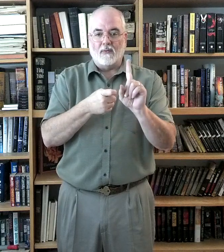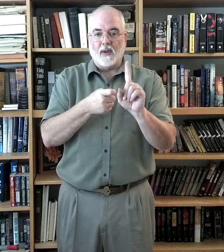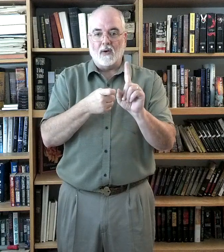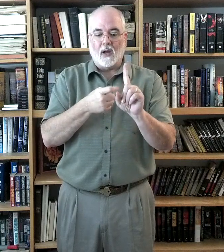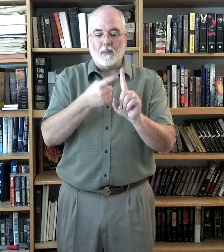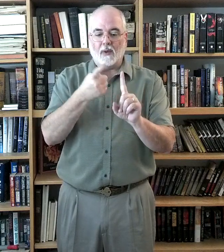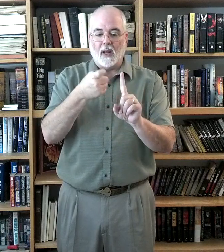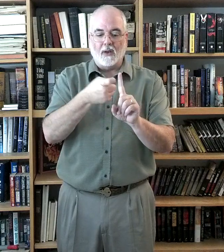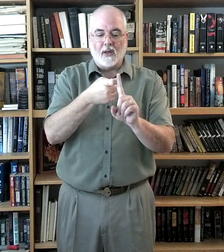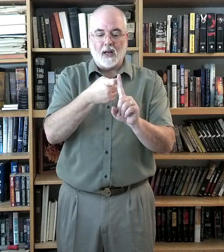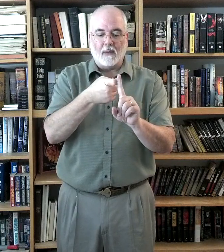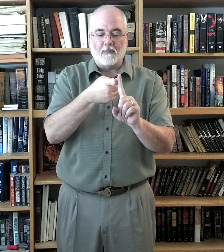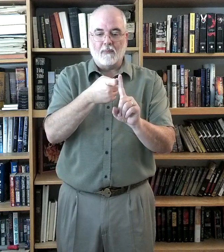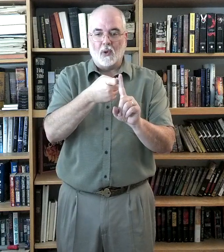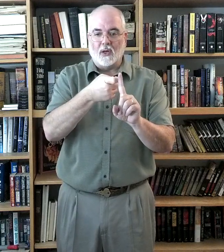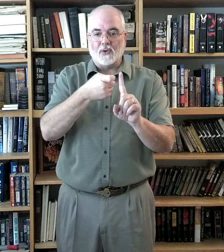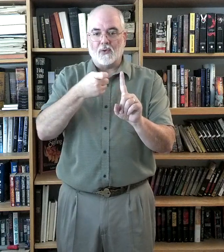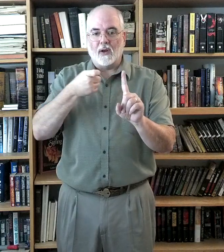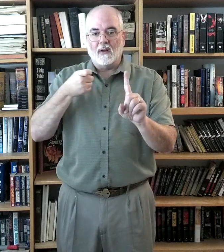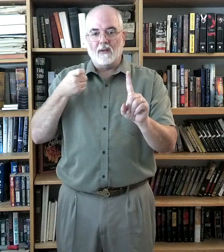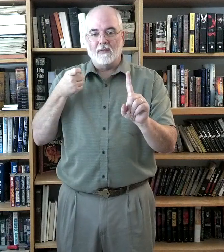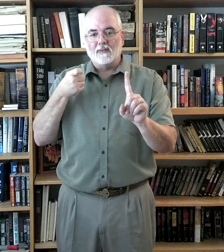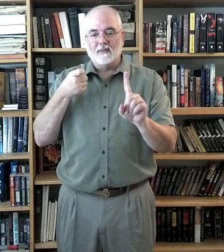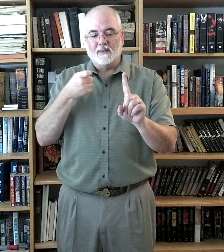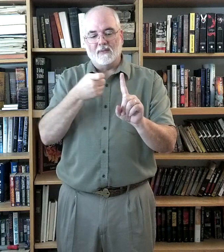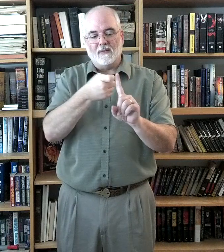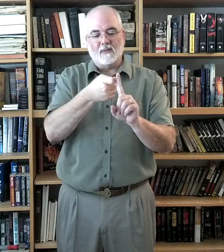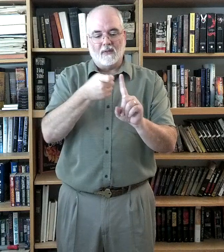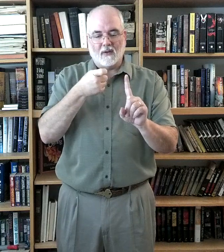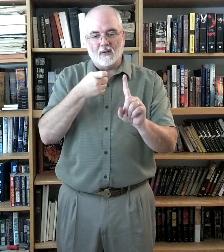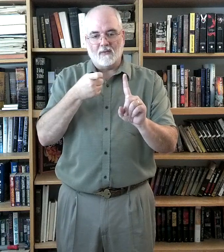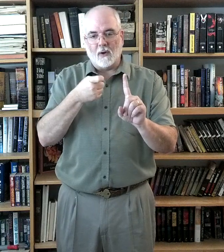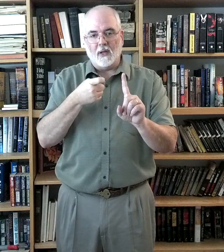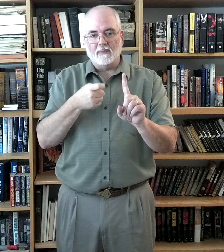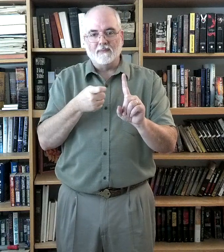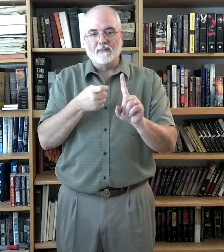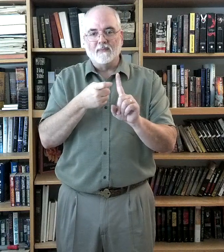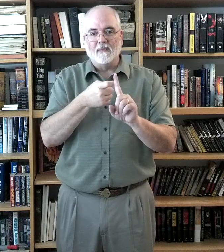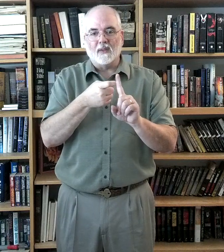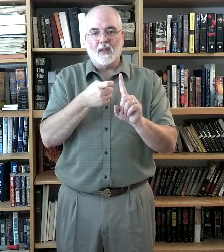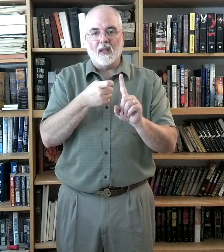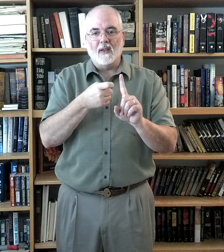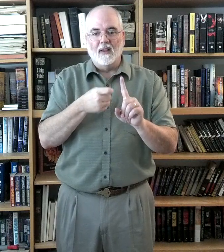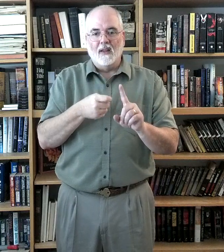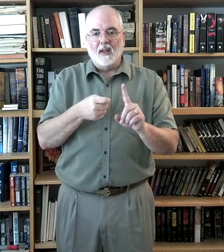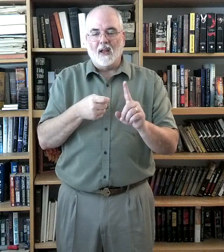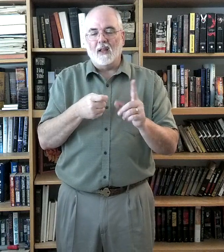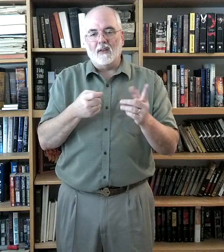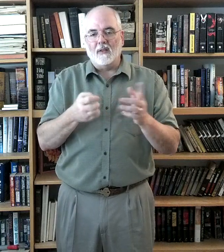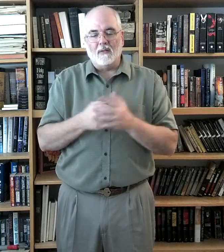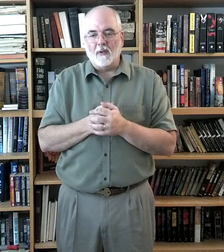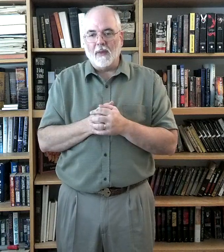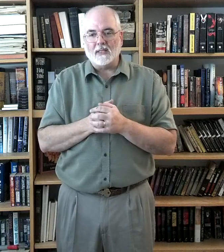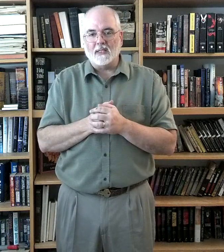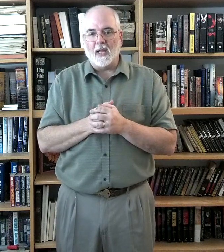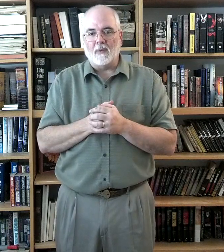finger up and you're kind of like pulling a string from it. Okay? The best example,